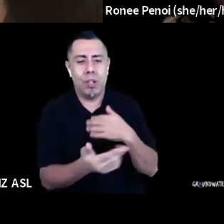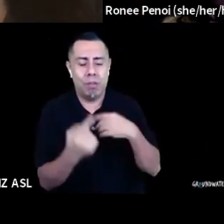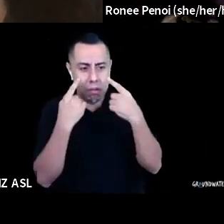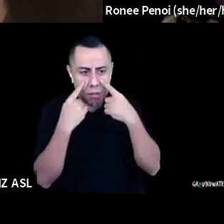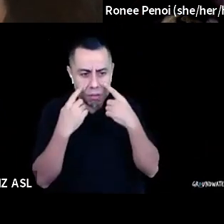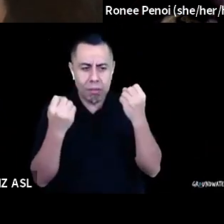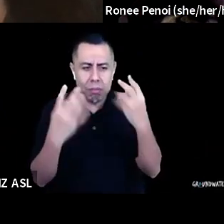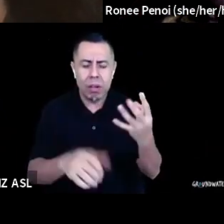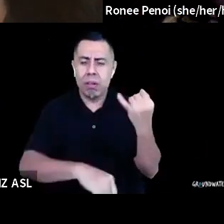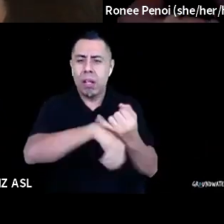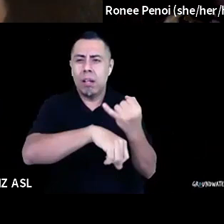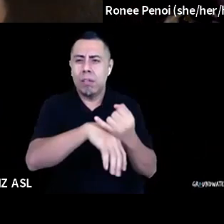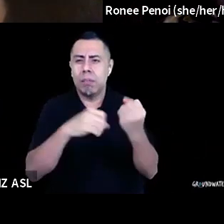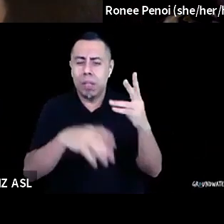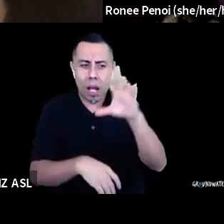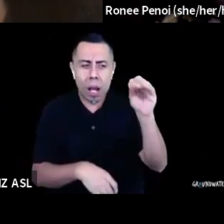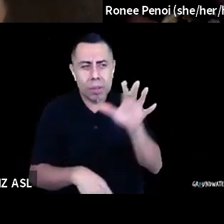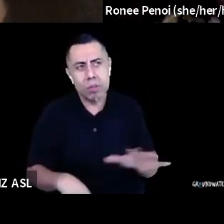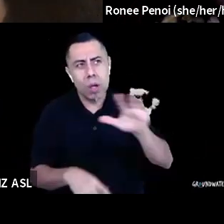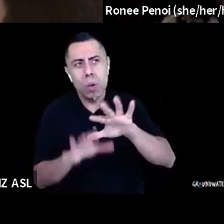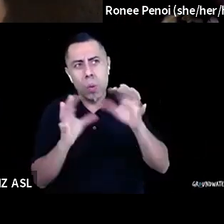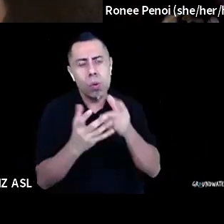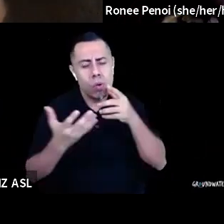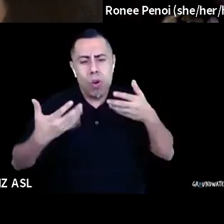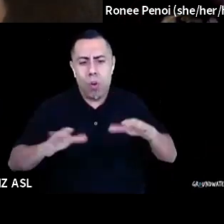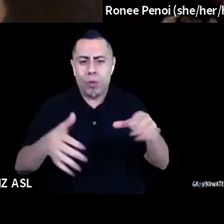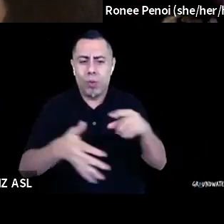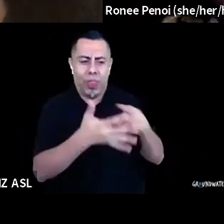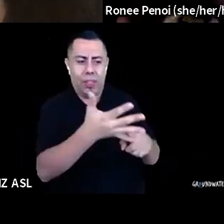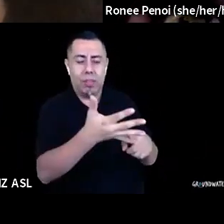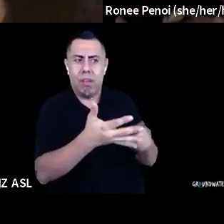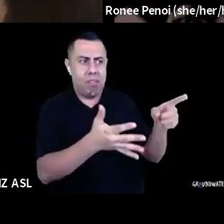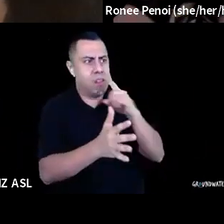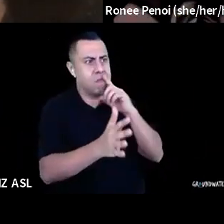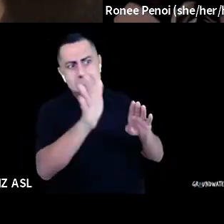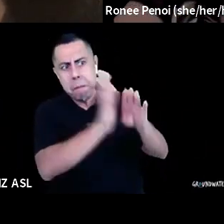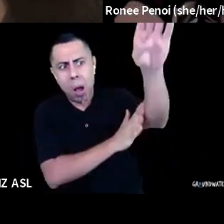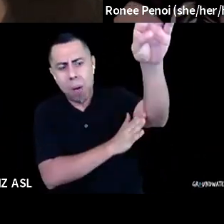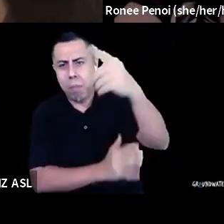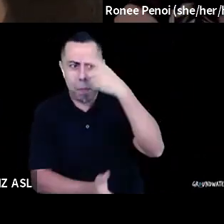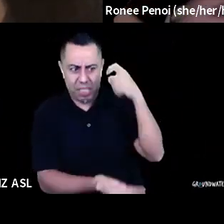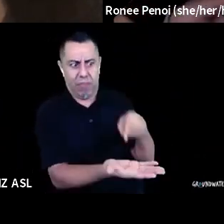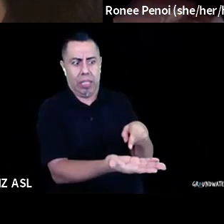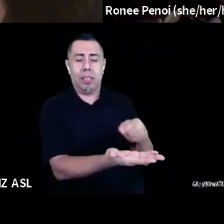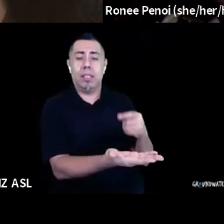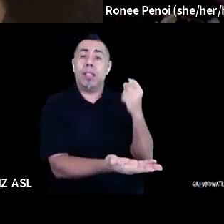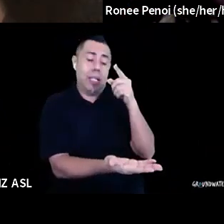and who are thriving because of it. It's not something you do because you can, it's something that you do in order to thrive,